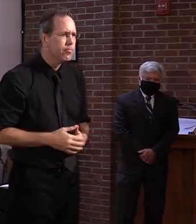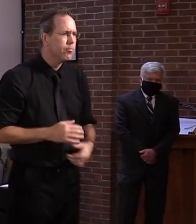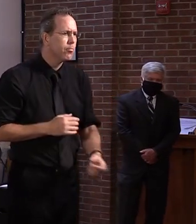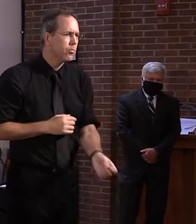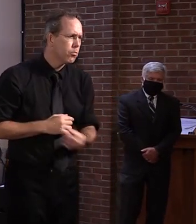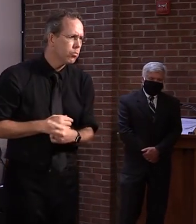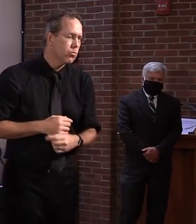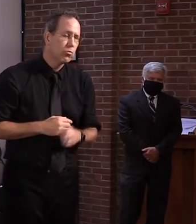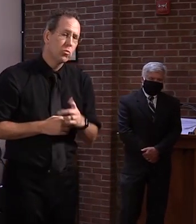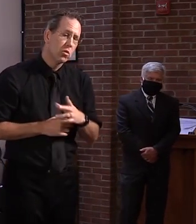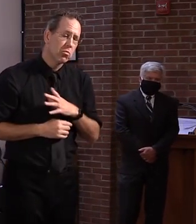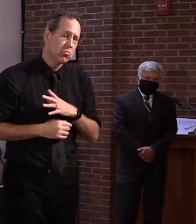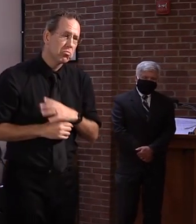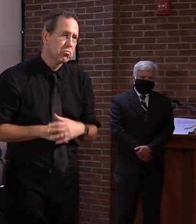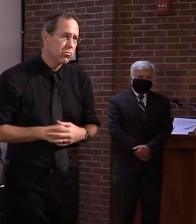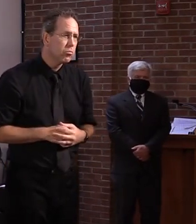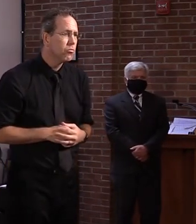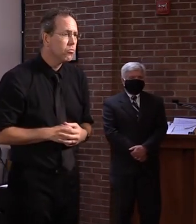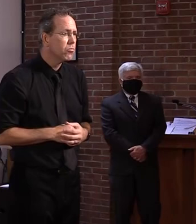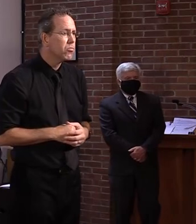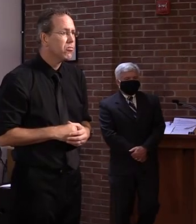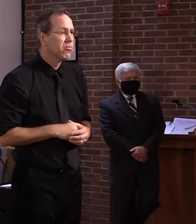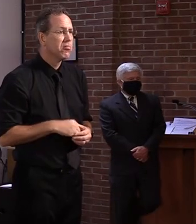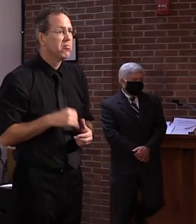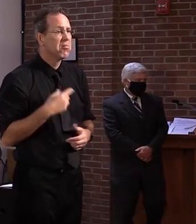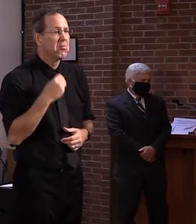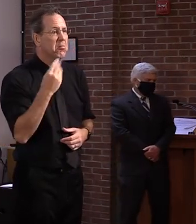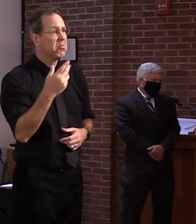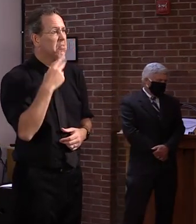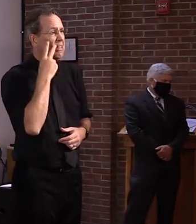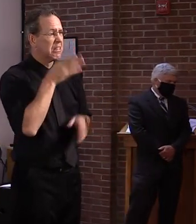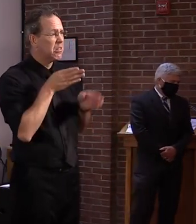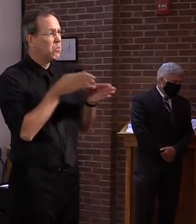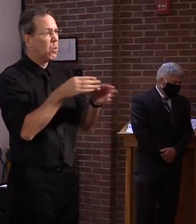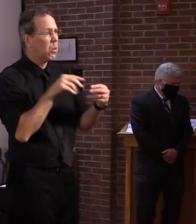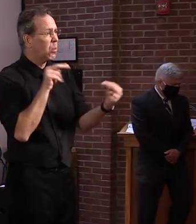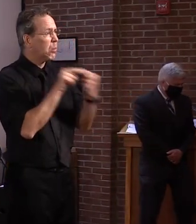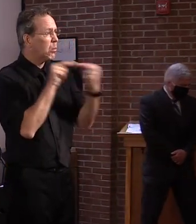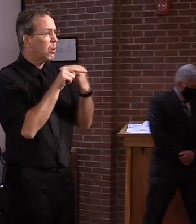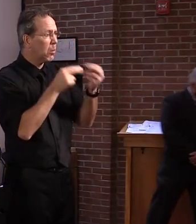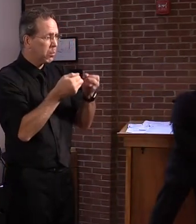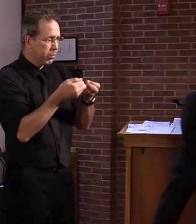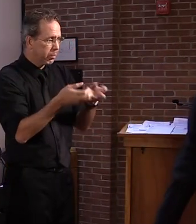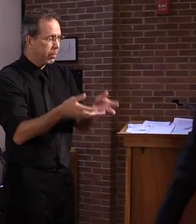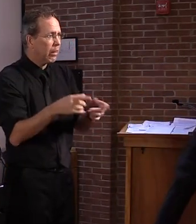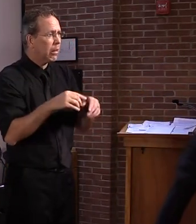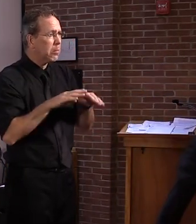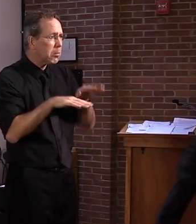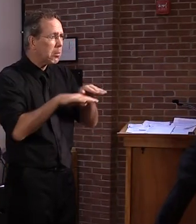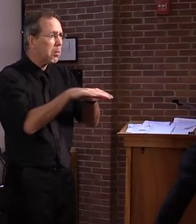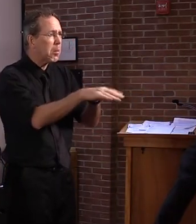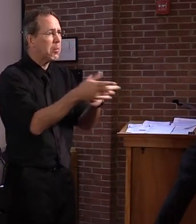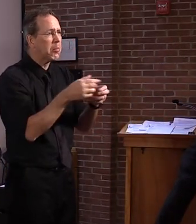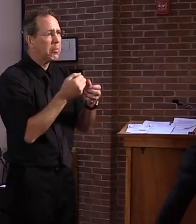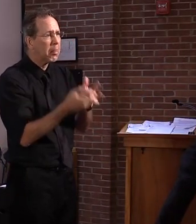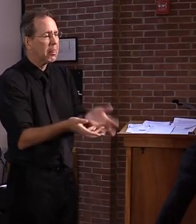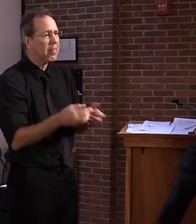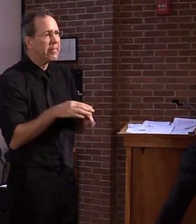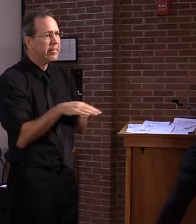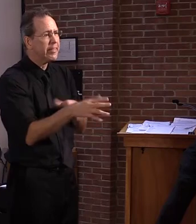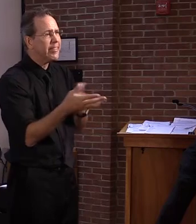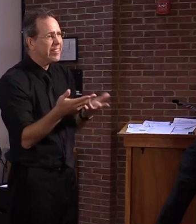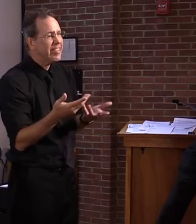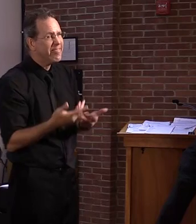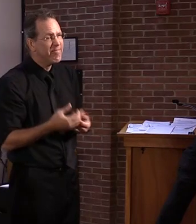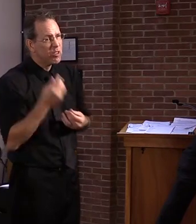because we see them falling apart, um, frequently. Um, so thank you, uh, thank you all very much.